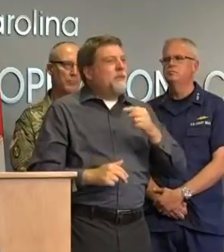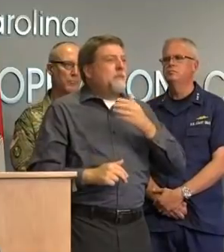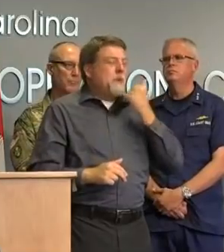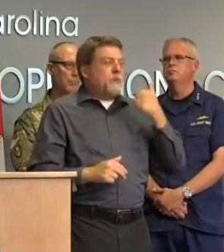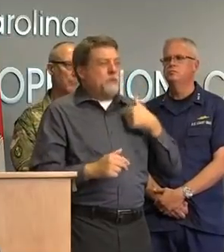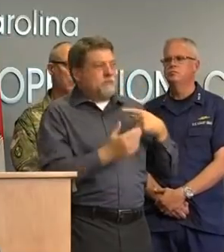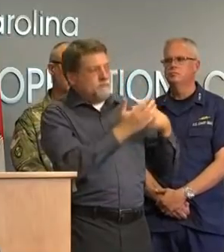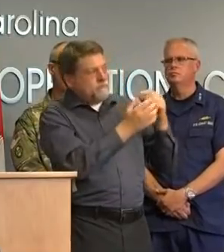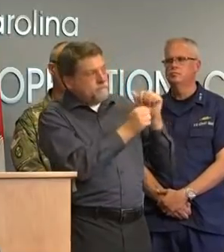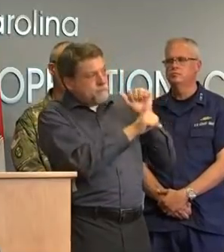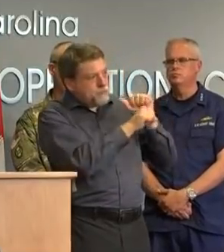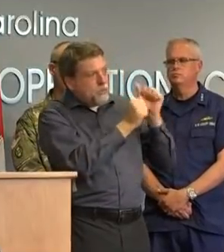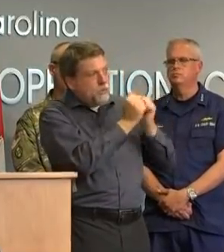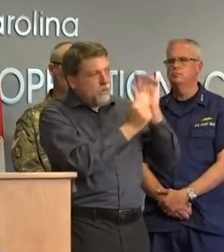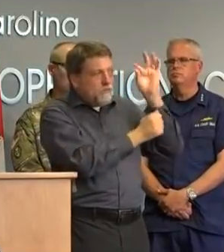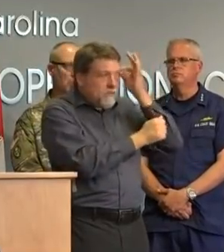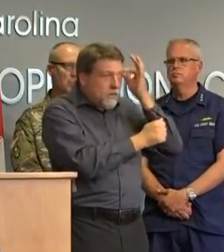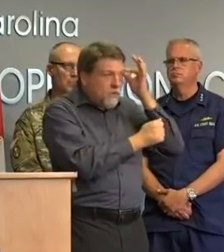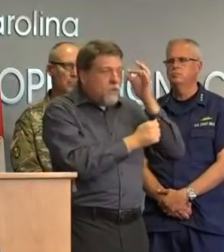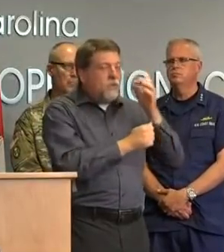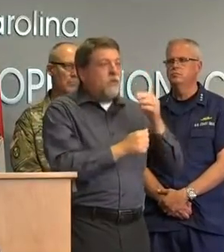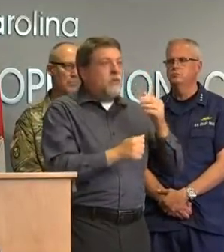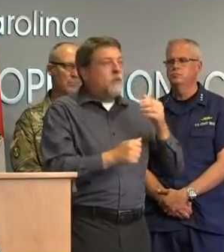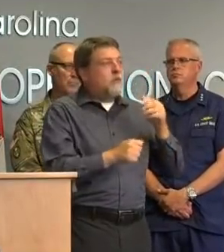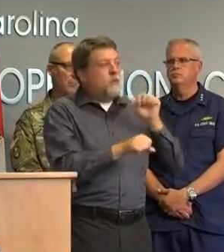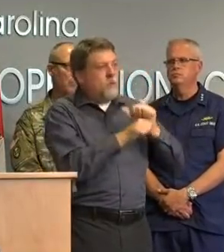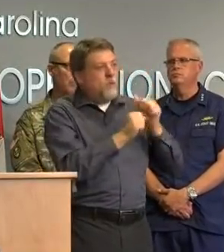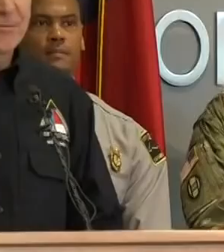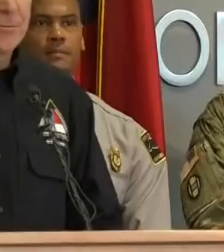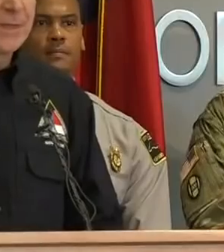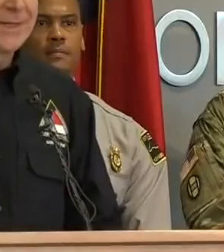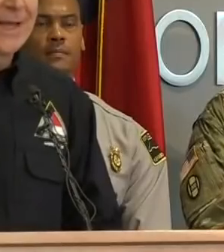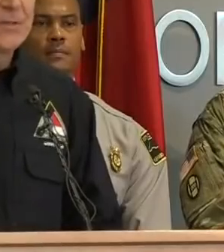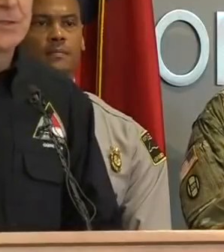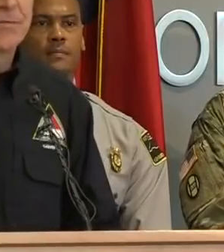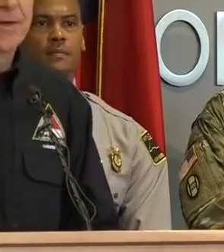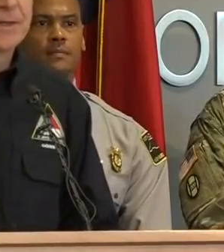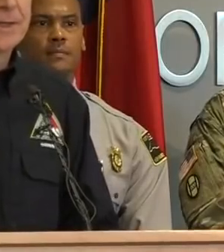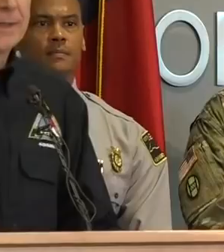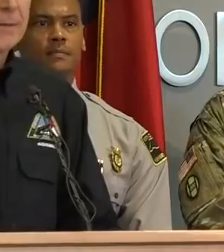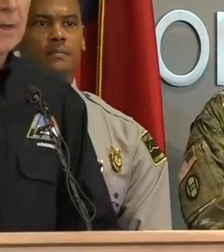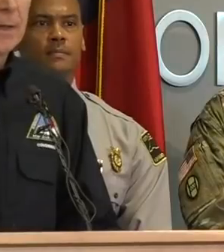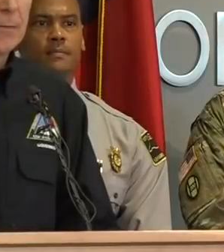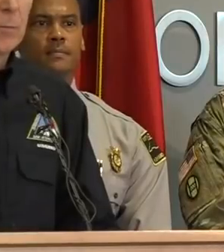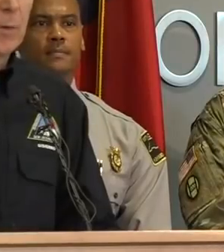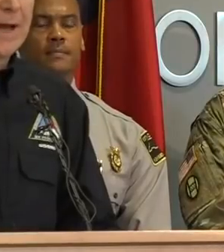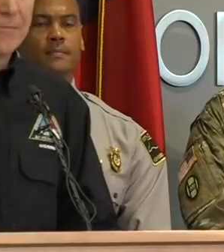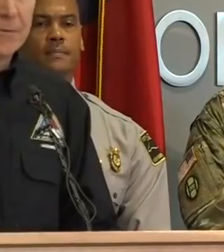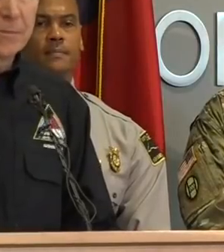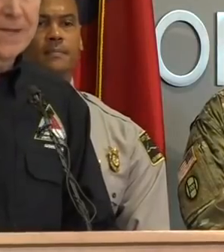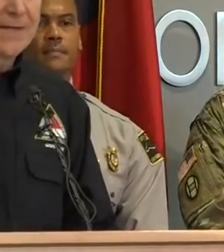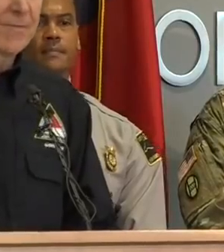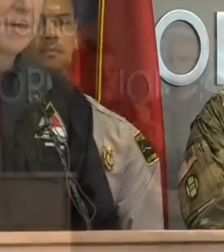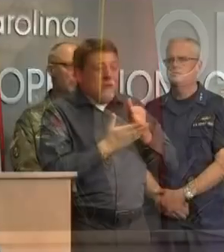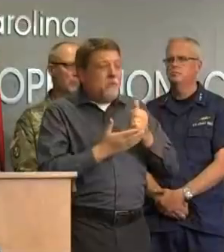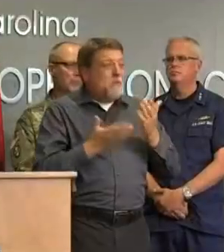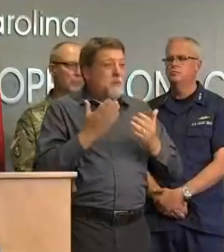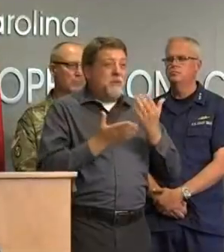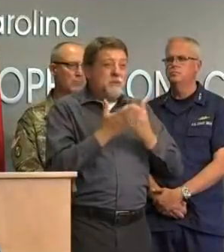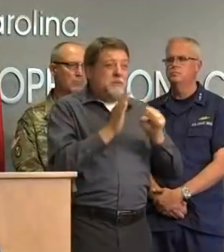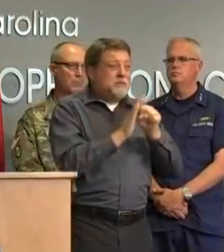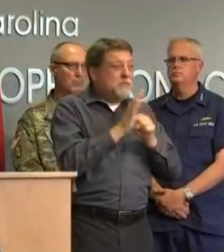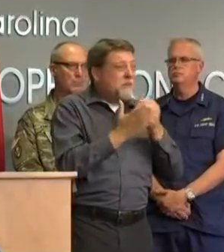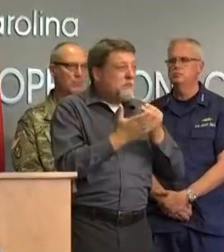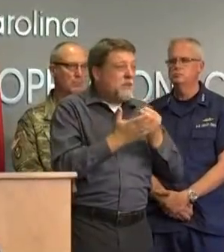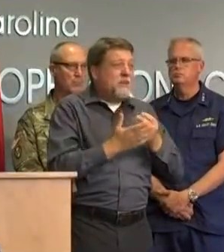make sure that all funding is available but we'll have hazard mitigation funding we'll have some state funding